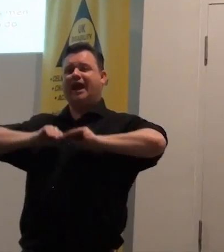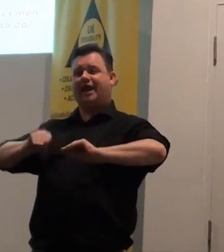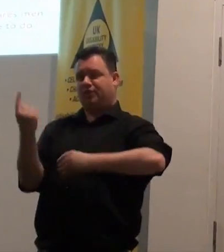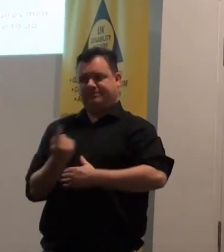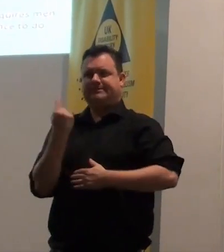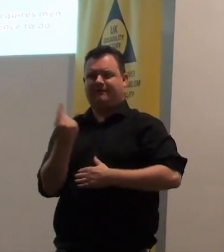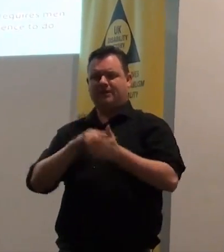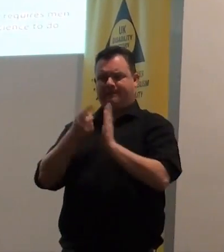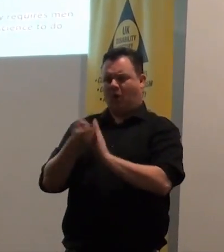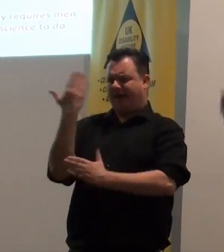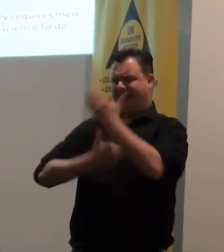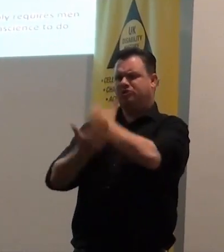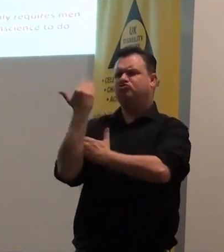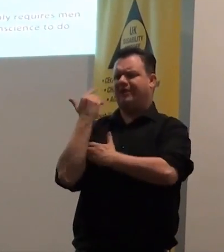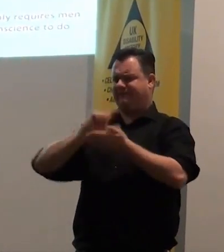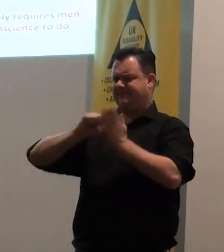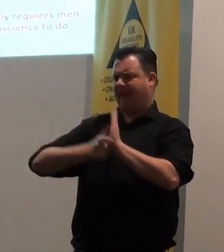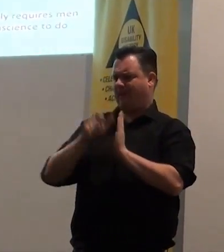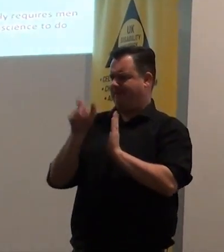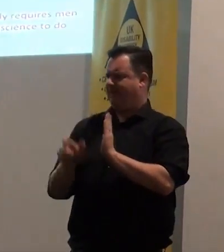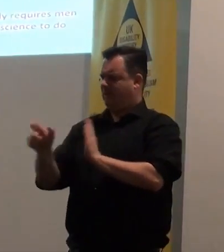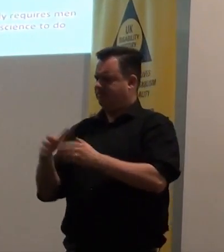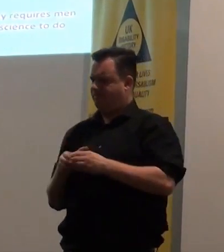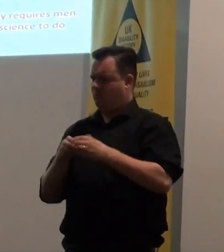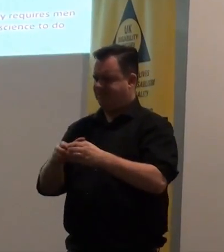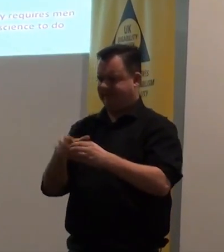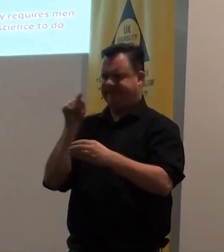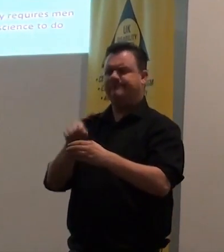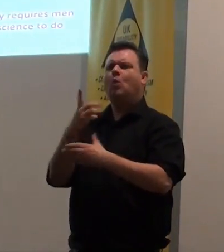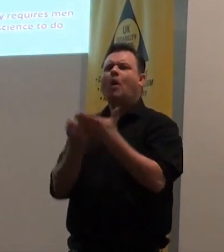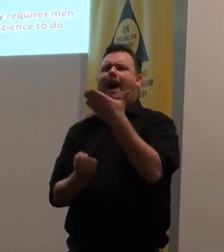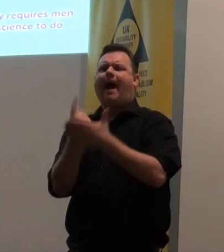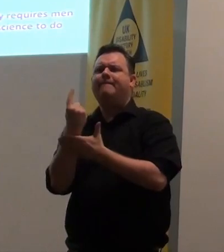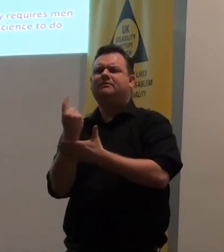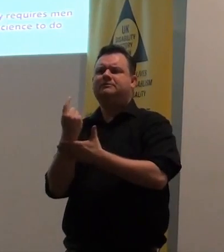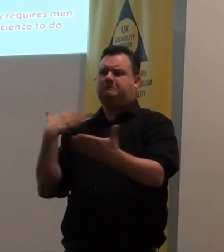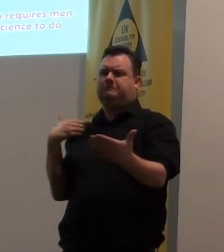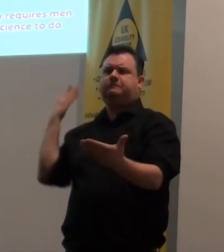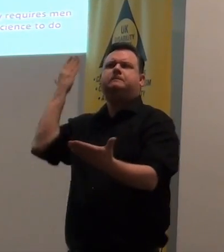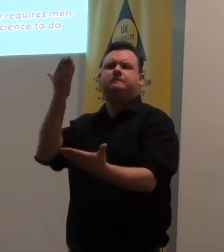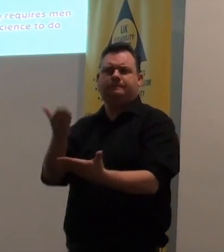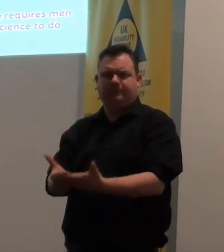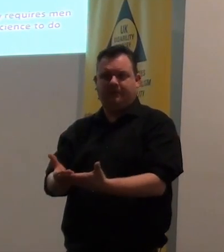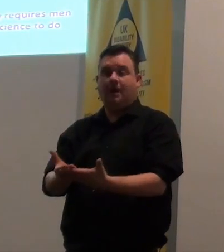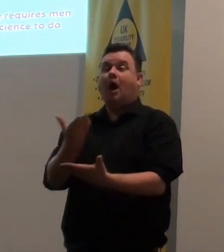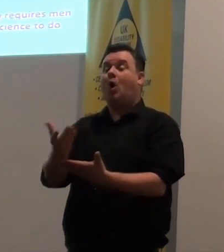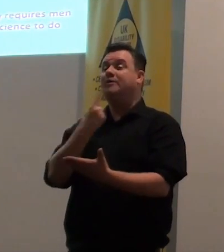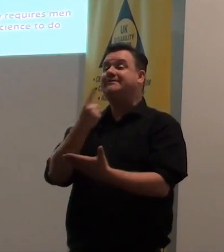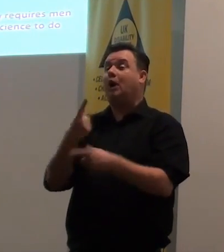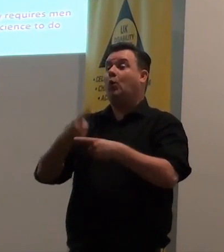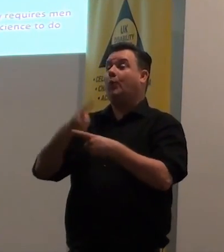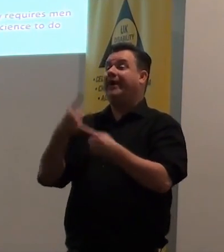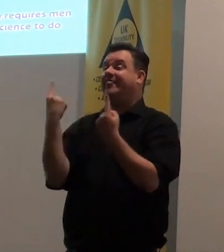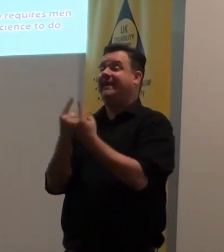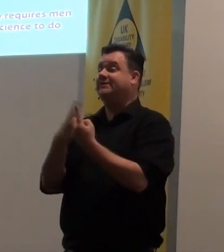about the history of the disabled people's movement and what has happened over time. I'll just say a couple of quick things